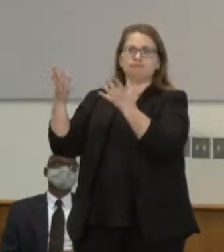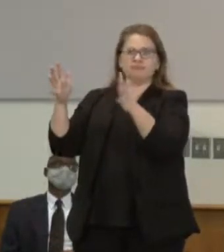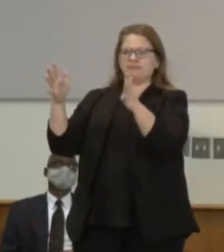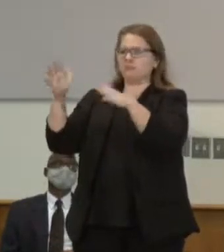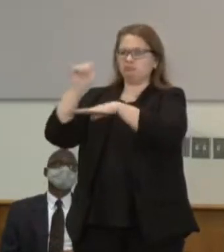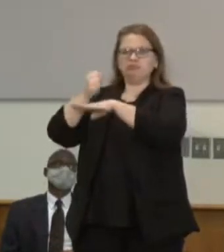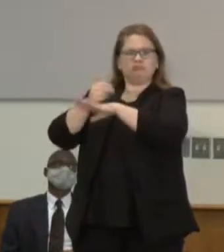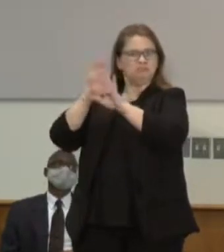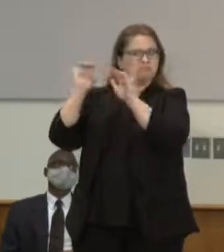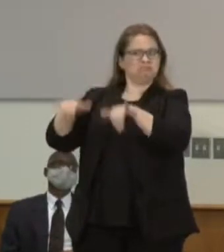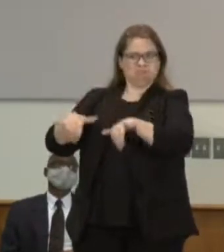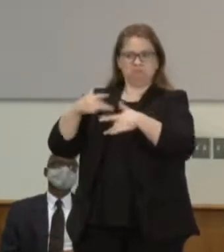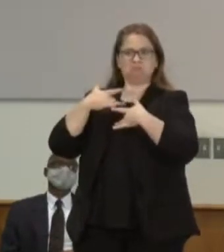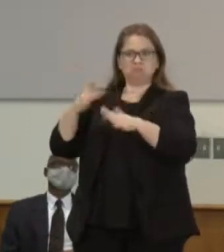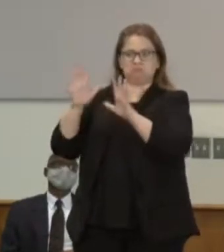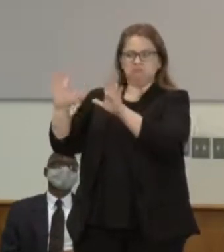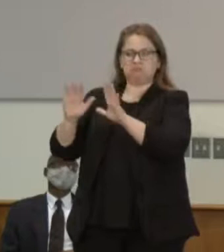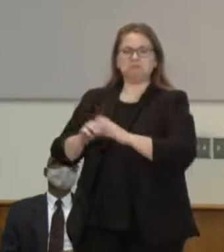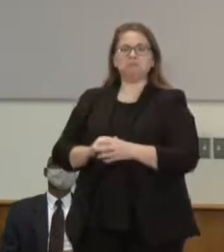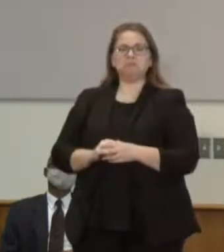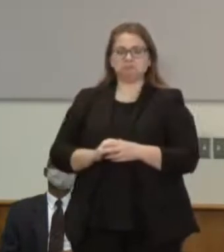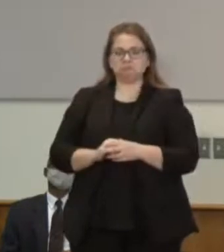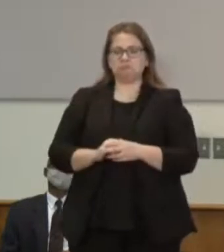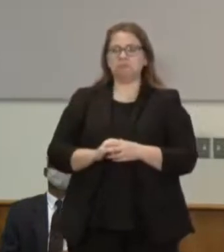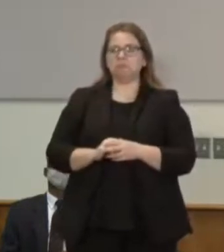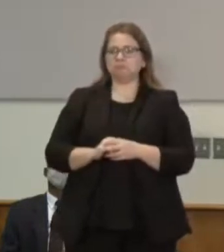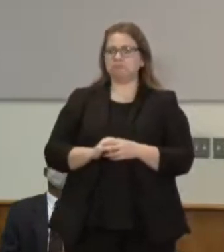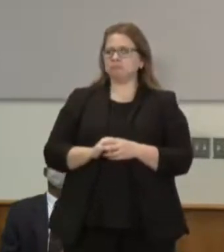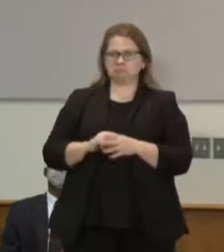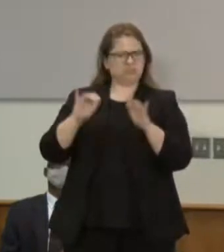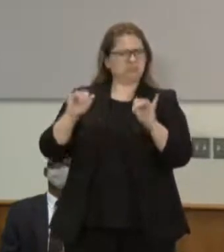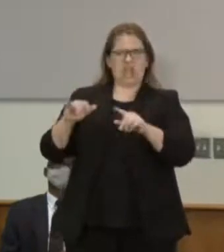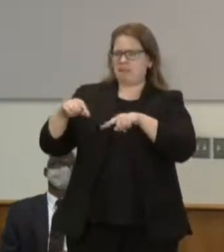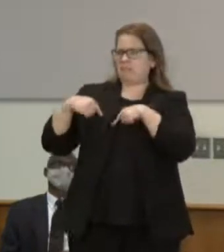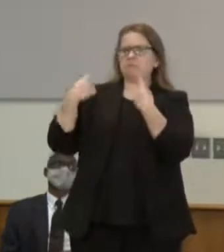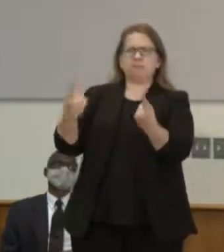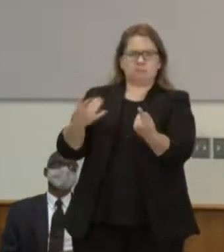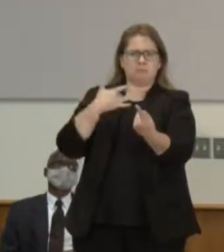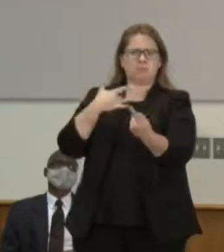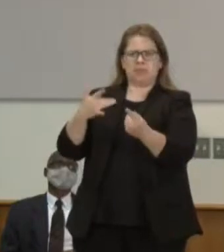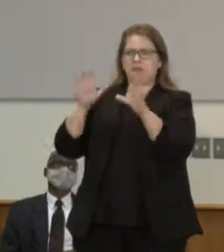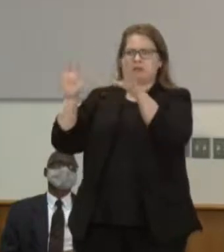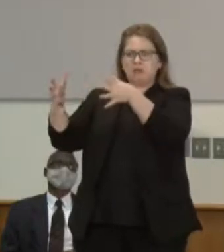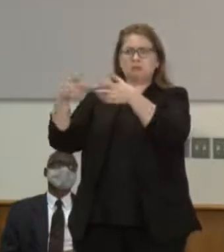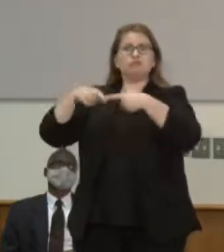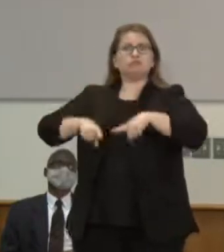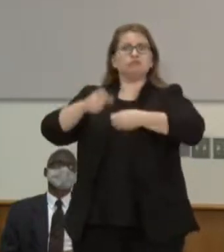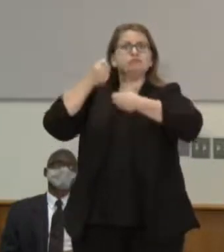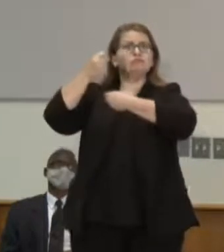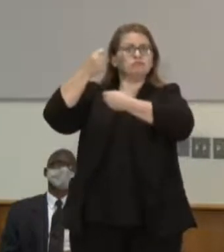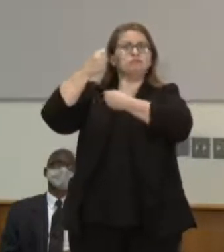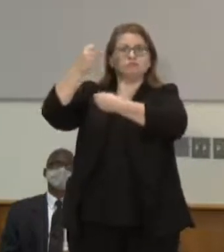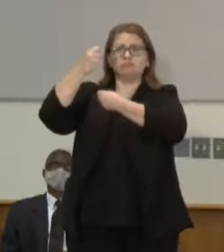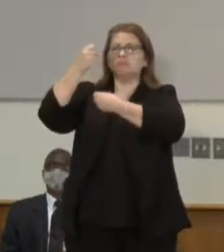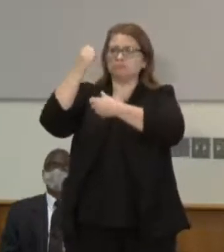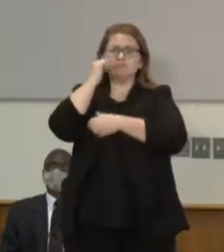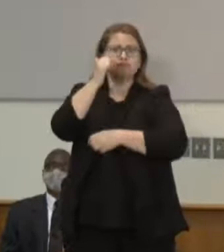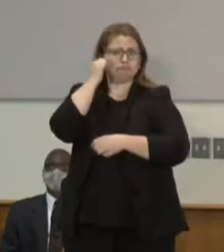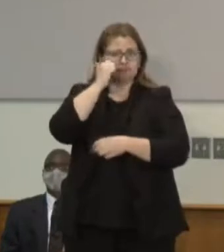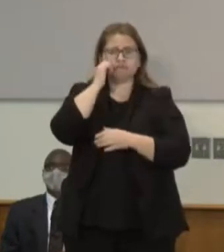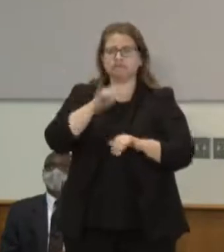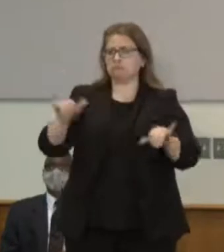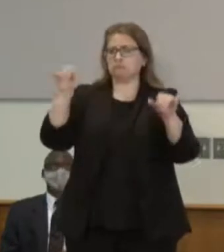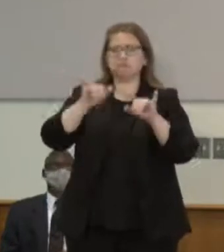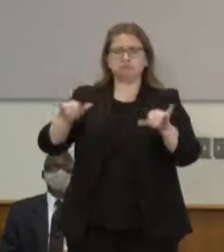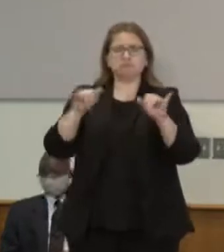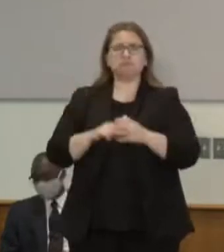we've always used and in fact it's the protocol that we use regularly when we have protests to have a senior representative of state patrol to